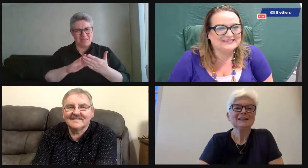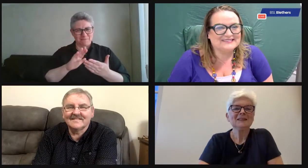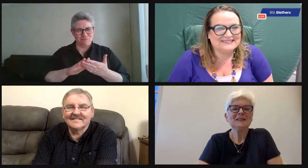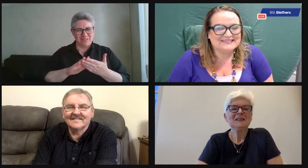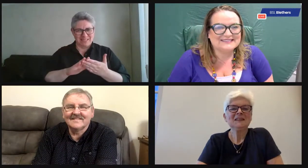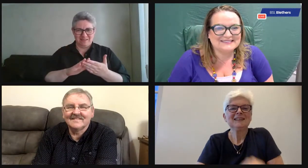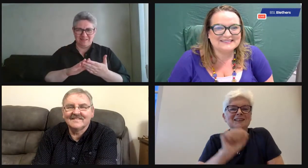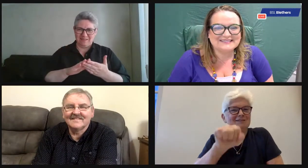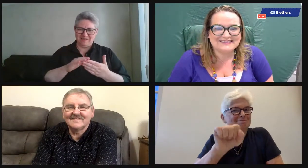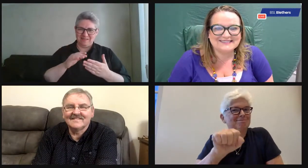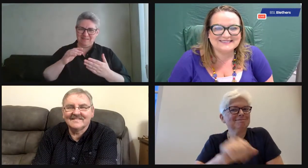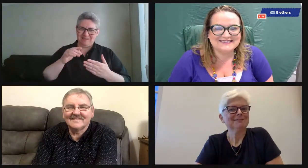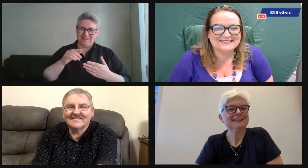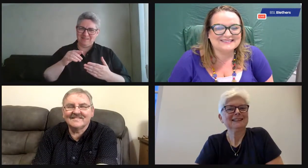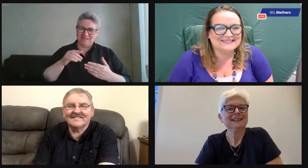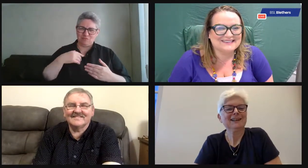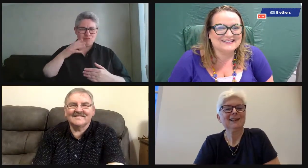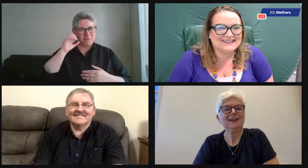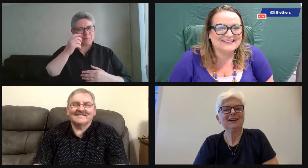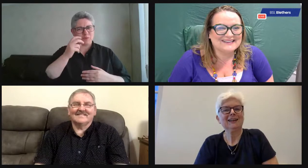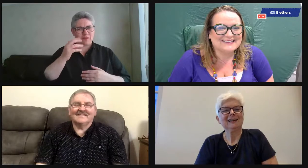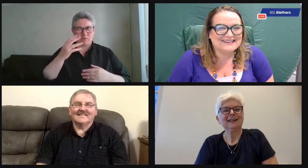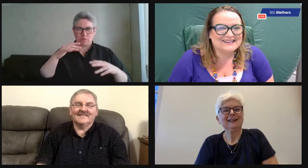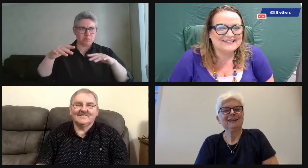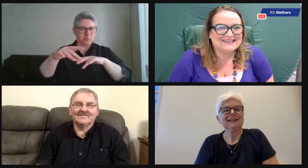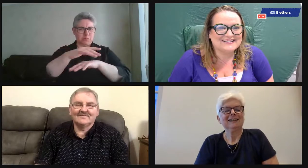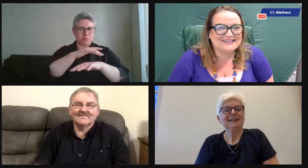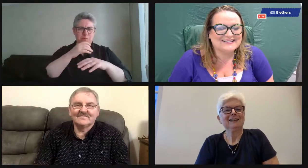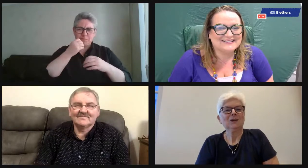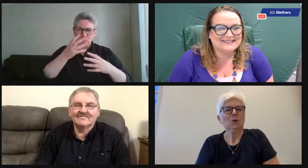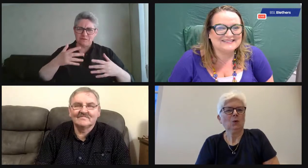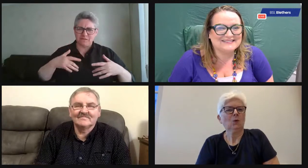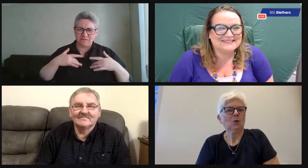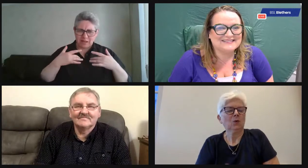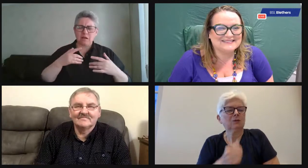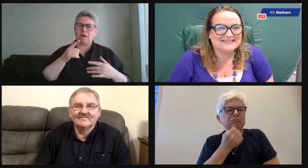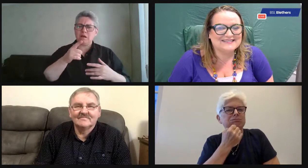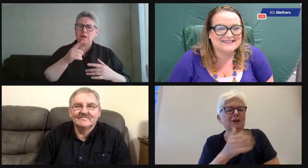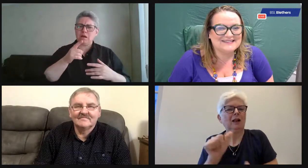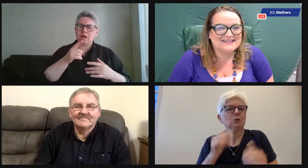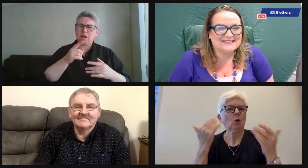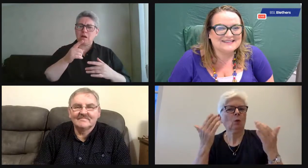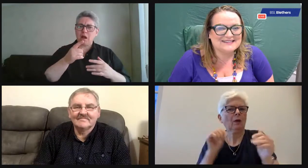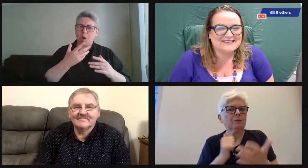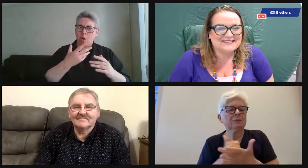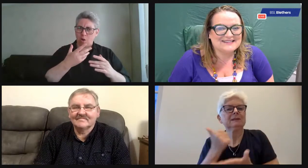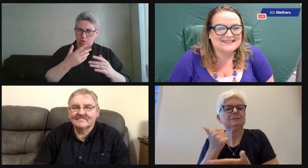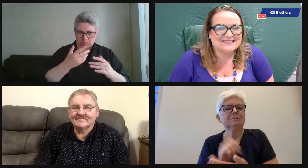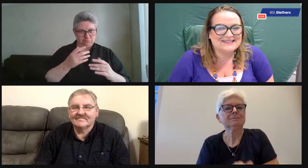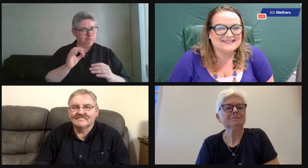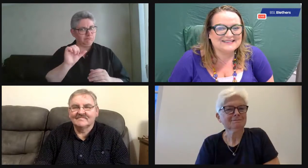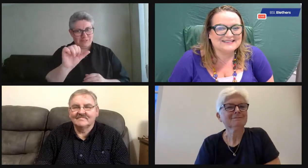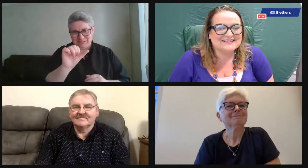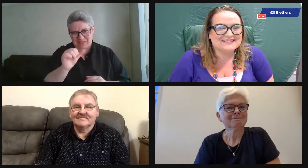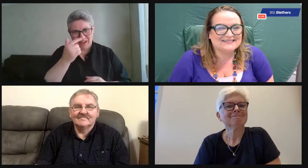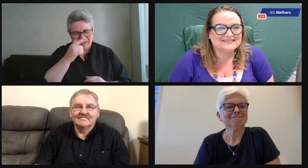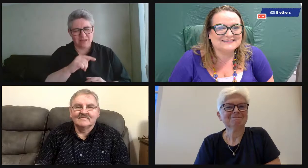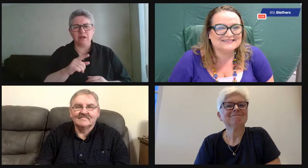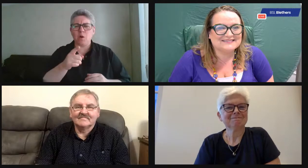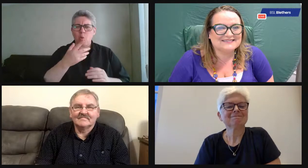What a lovely memory for you, that. Absolutely so. And to have all those people and the VIPs milling around. Yeah, it was, I